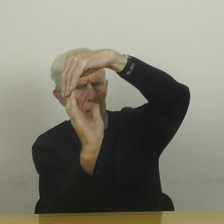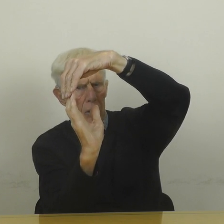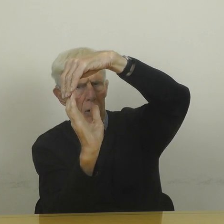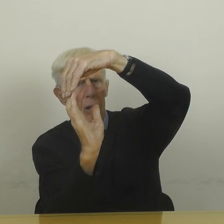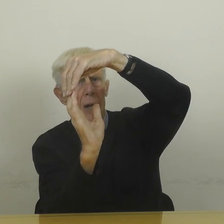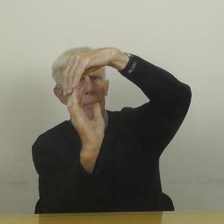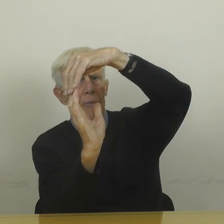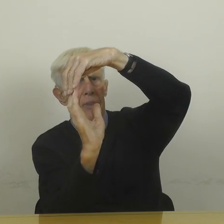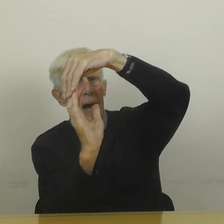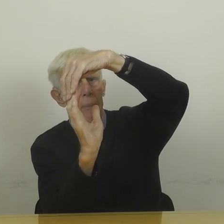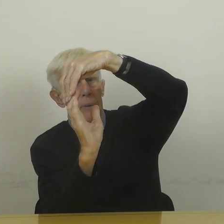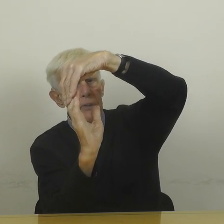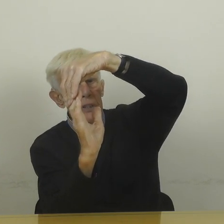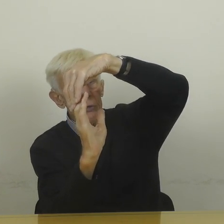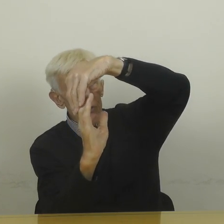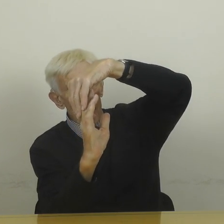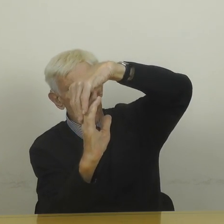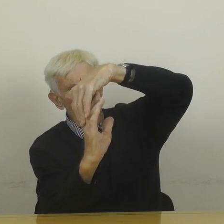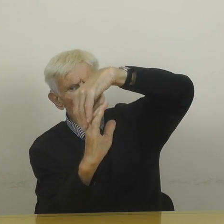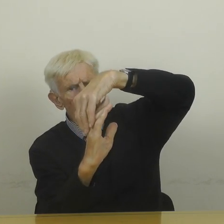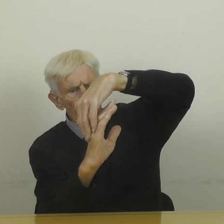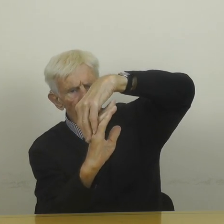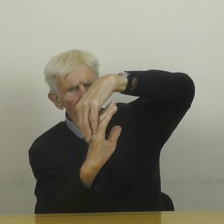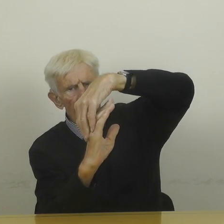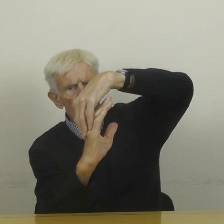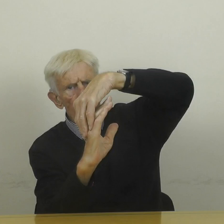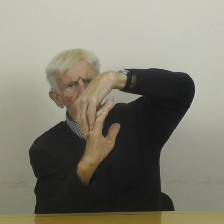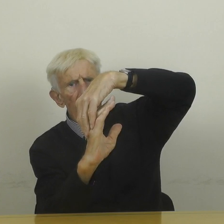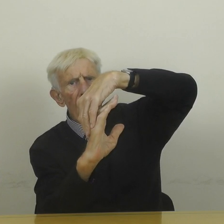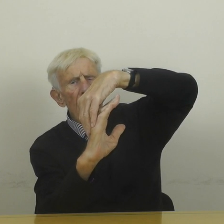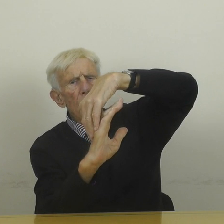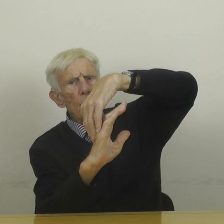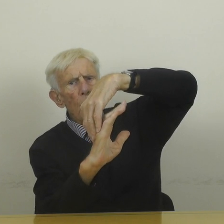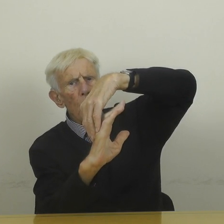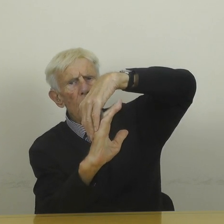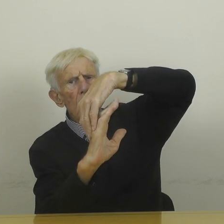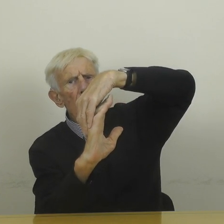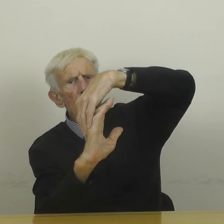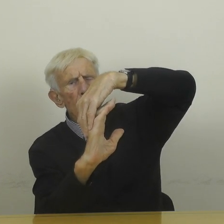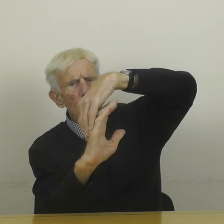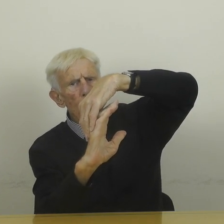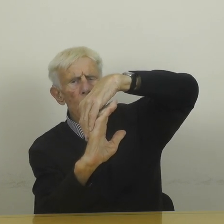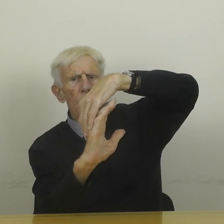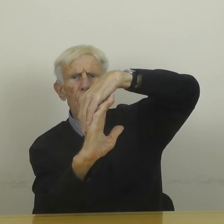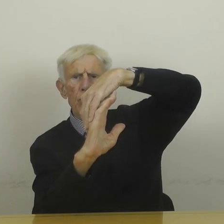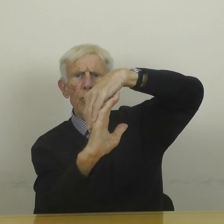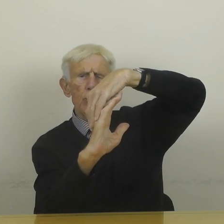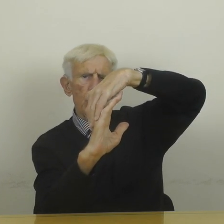little, but the upper teeth drop down like that, and that is called a class 2 division 2.